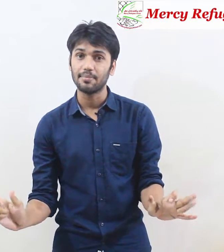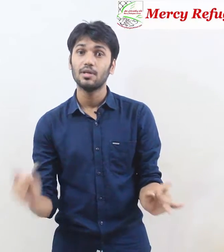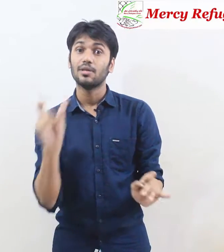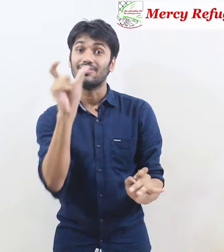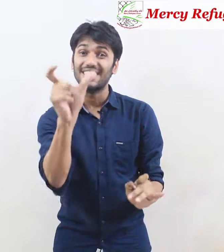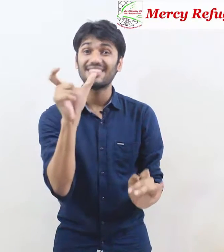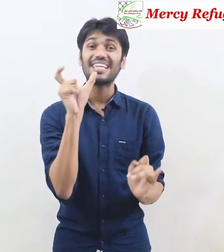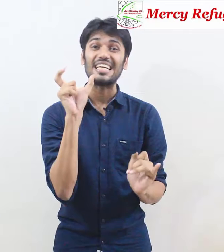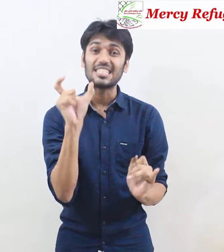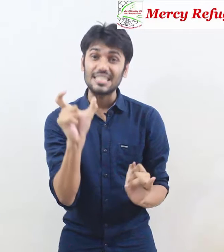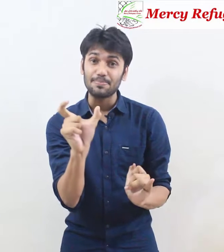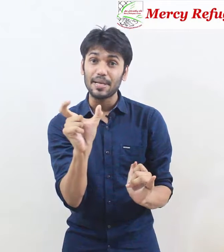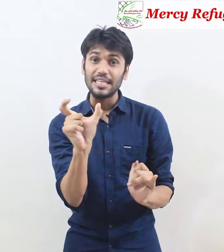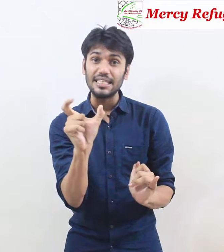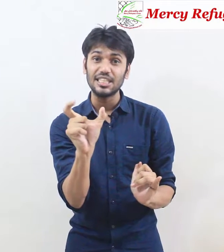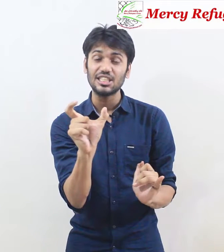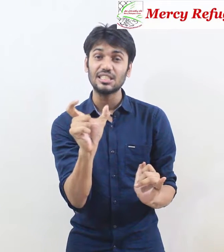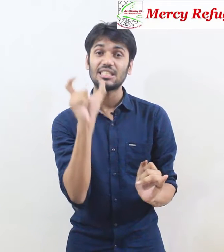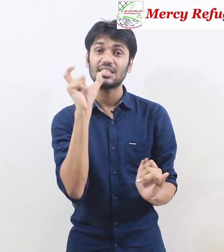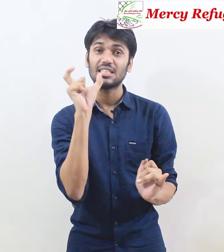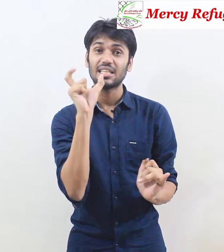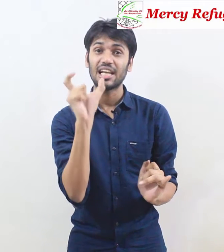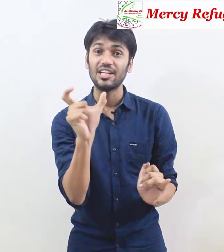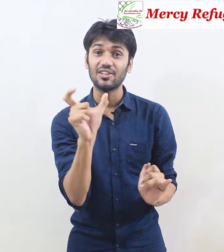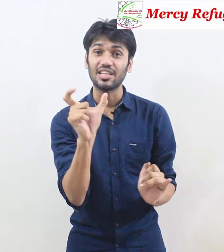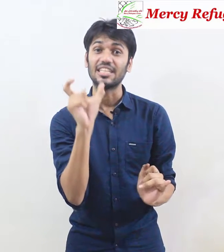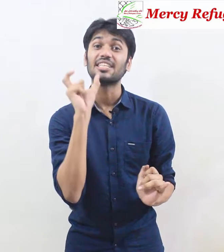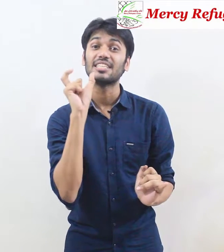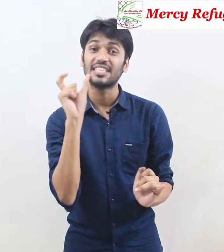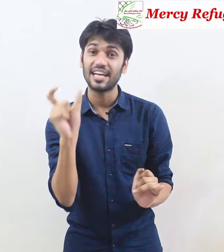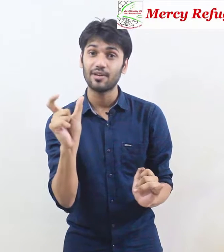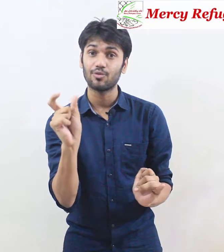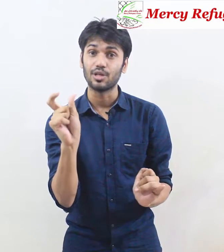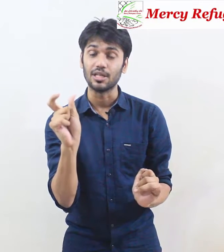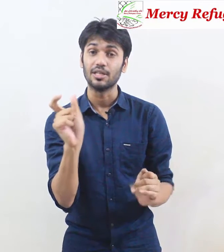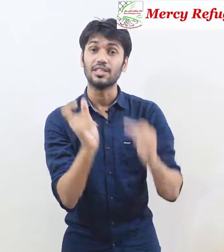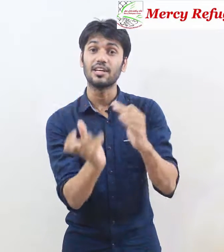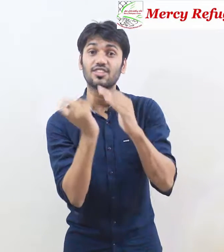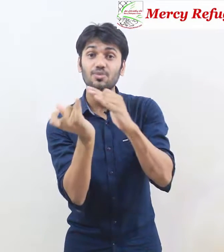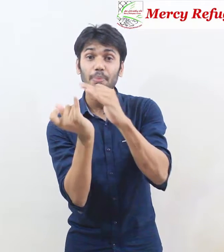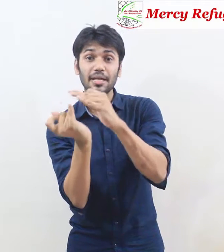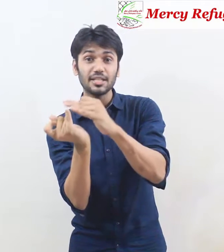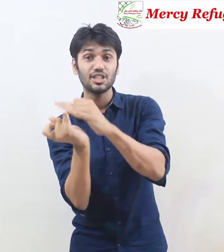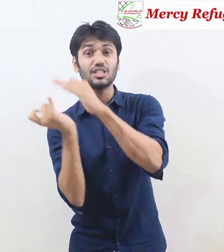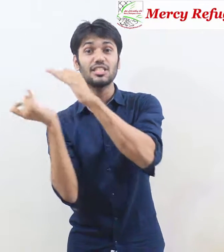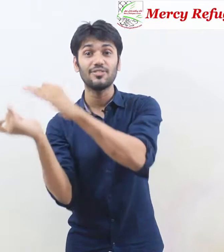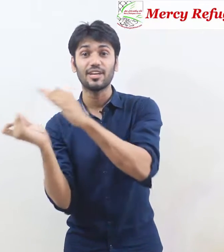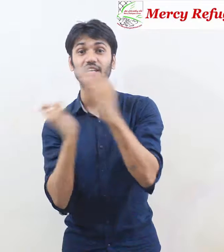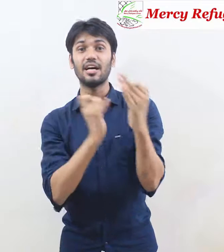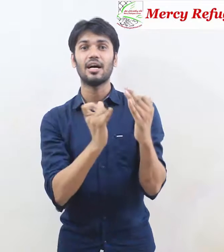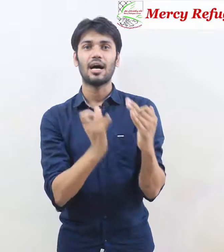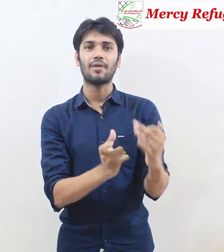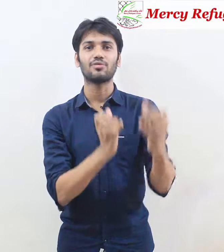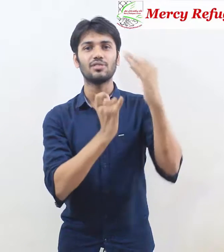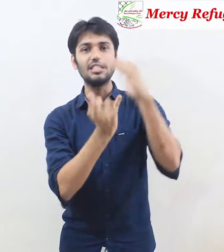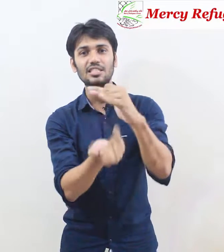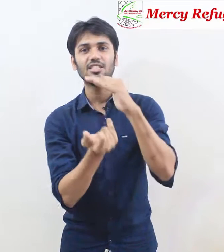read the explanation clearly carefully that explanation given after each